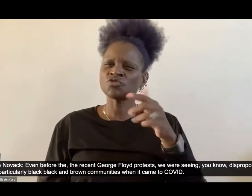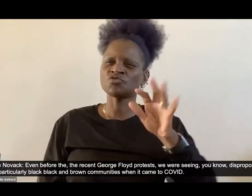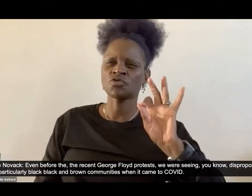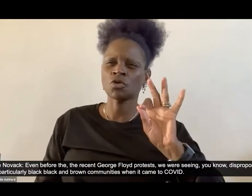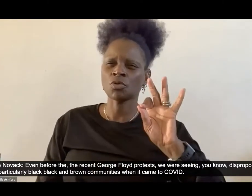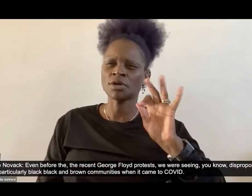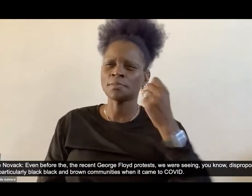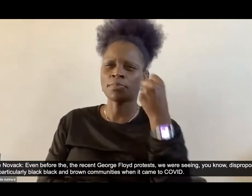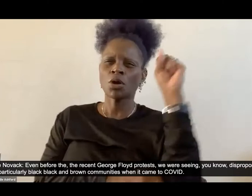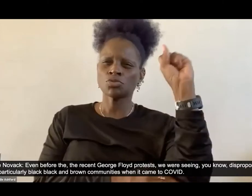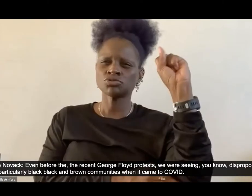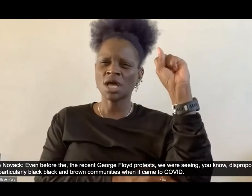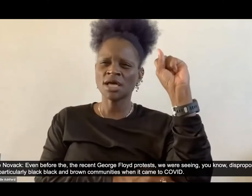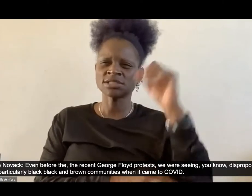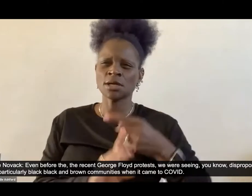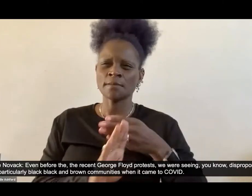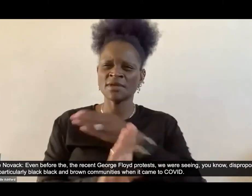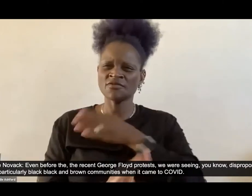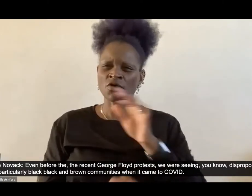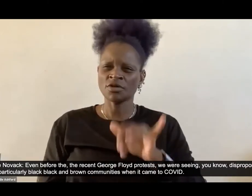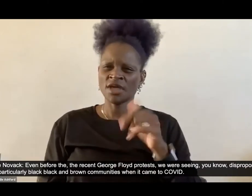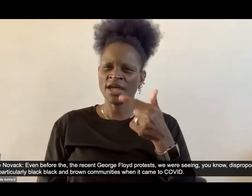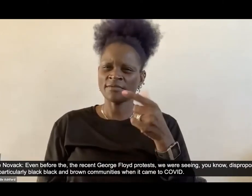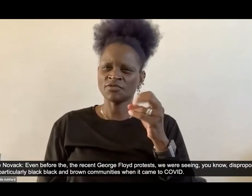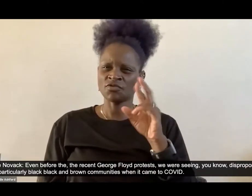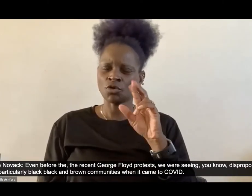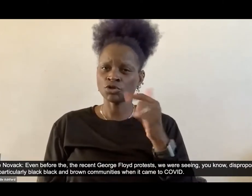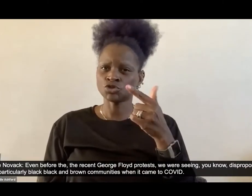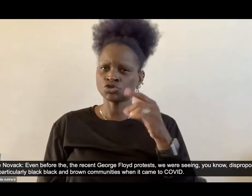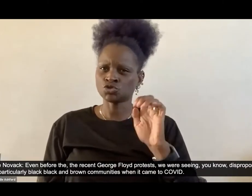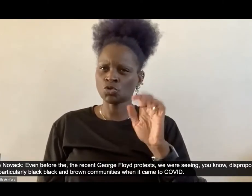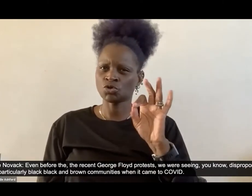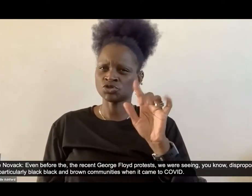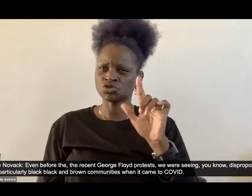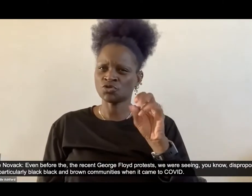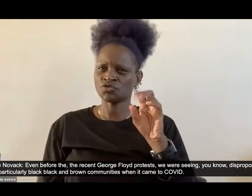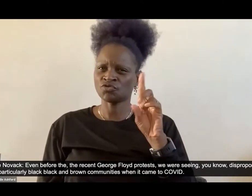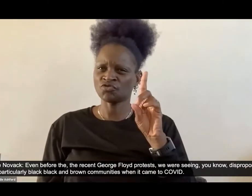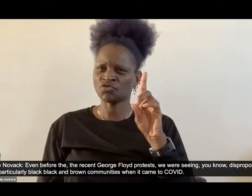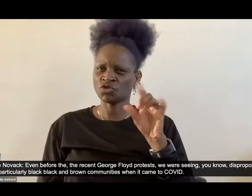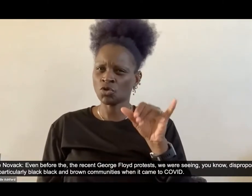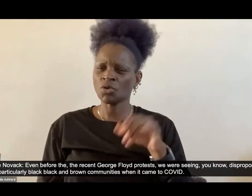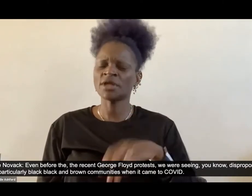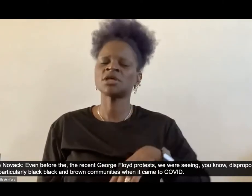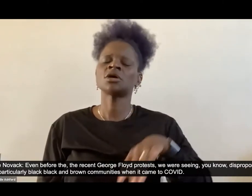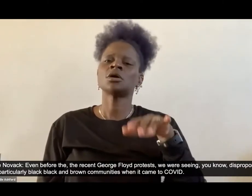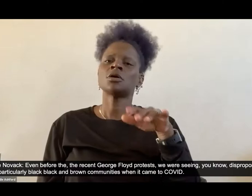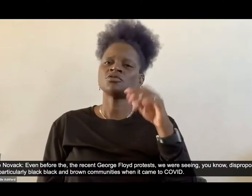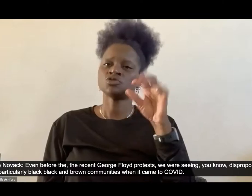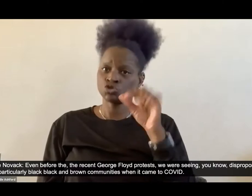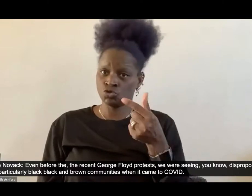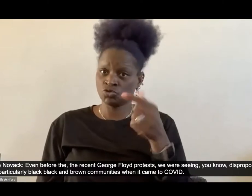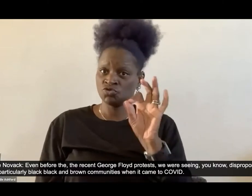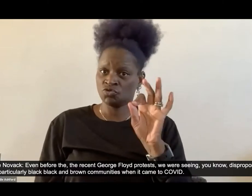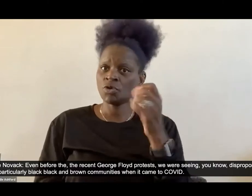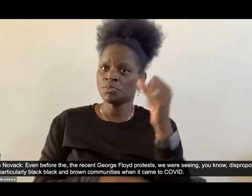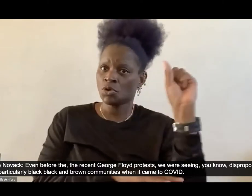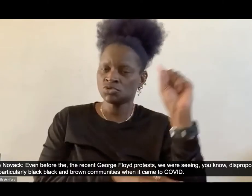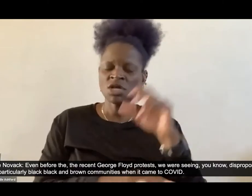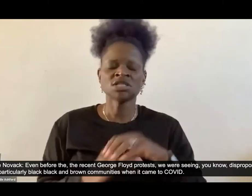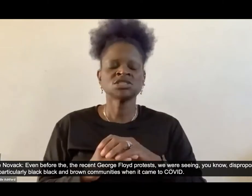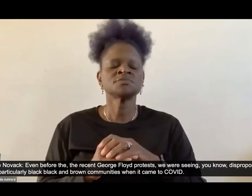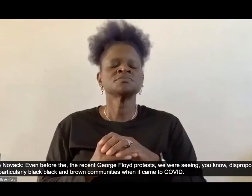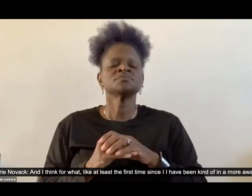seeing, you know, disproportionate effect on Black, particularly Black, but Black and Brown communities when it came to COVID.